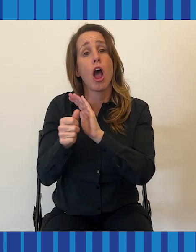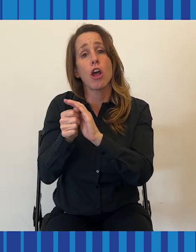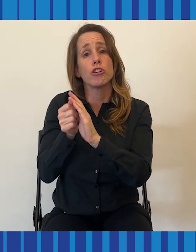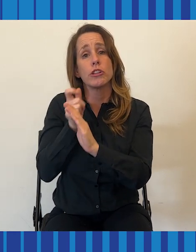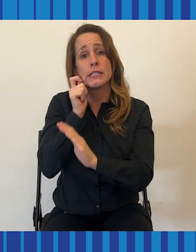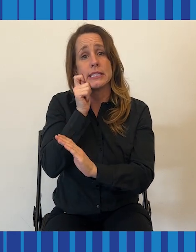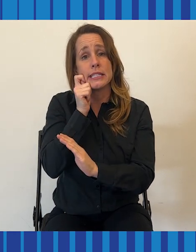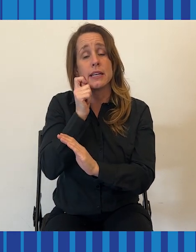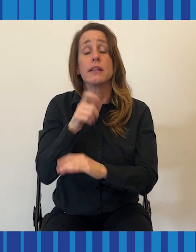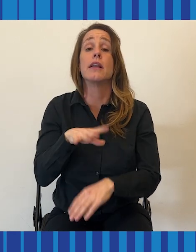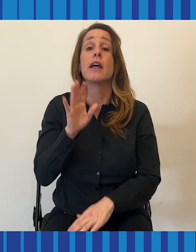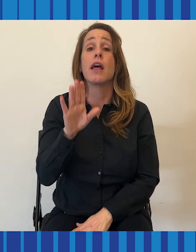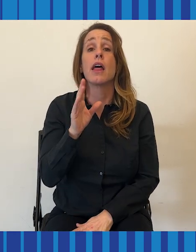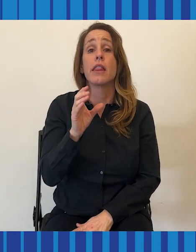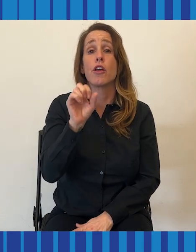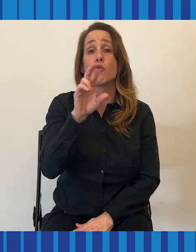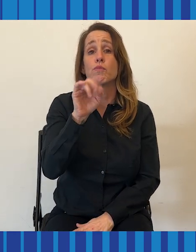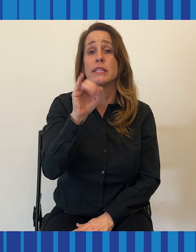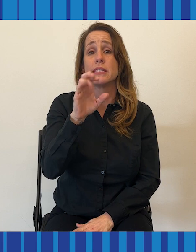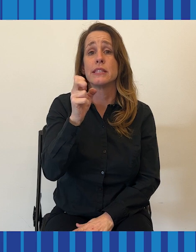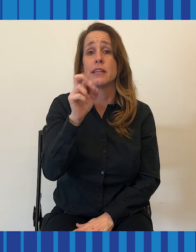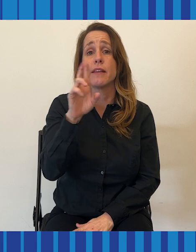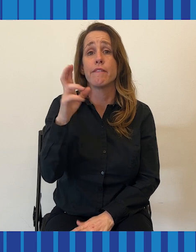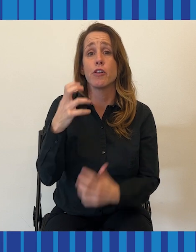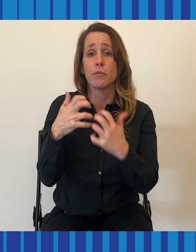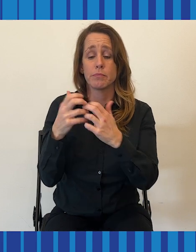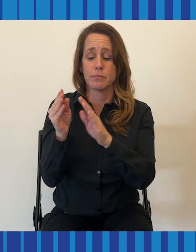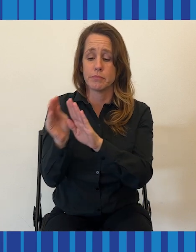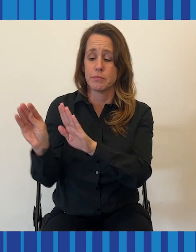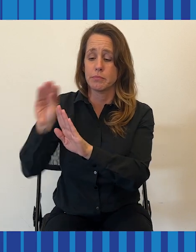gets input from a sound processor that is placed behind your ear.